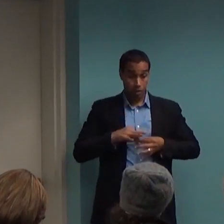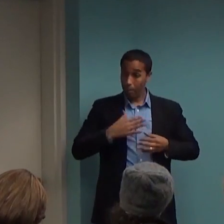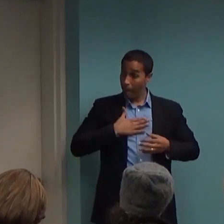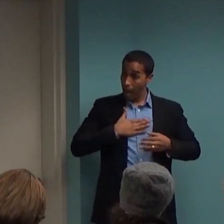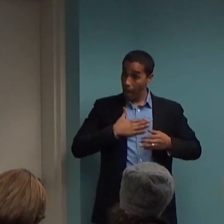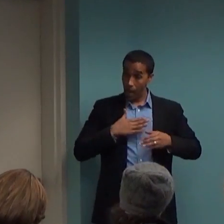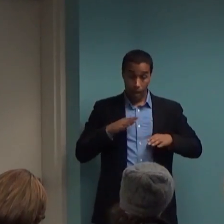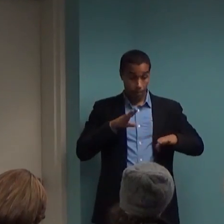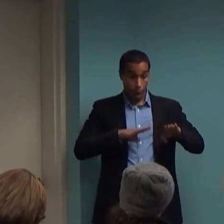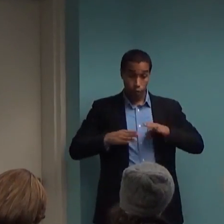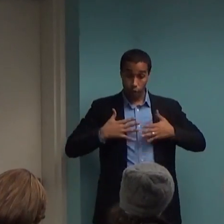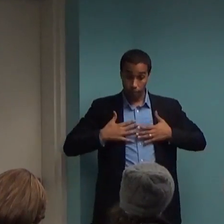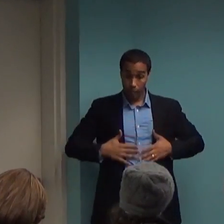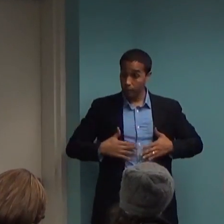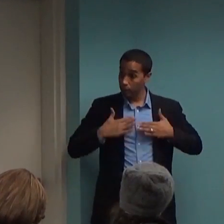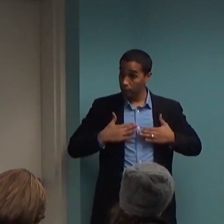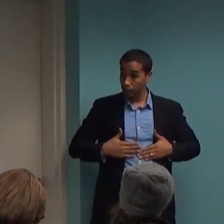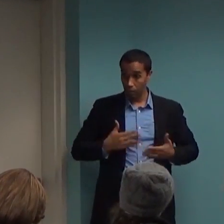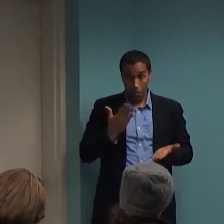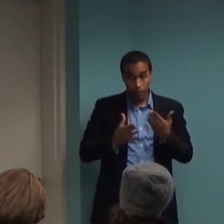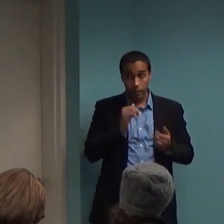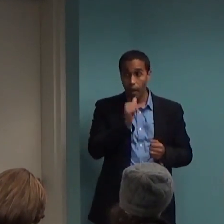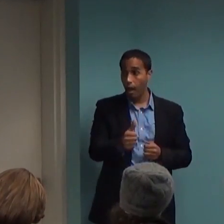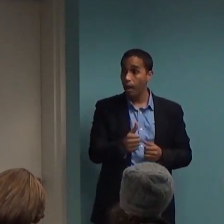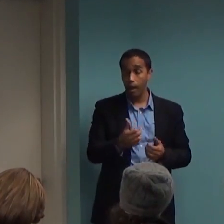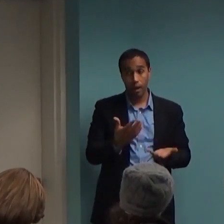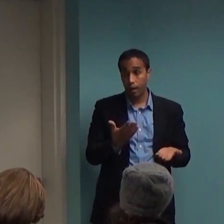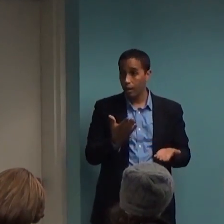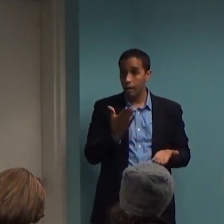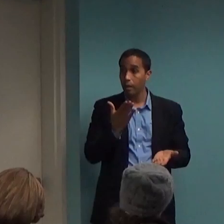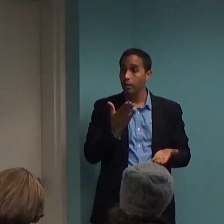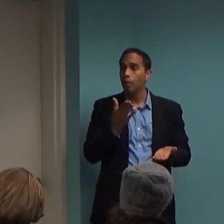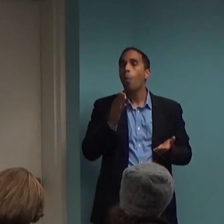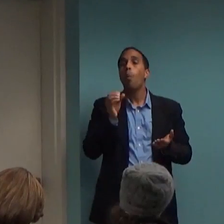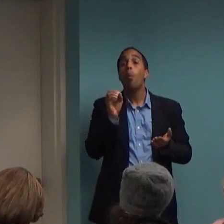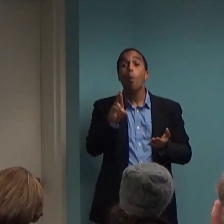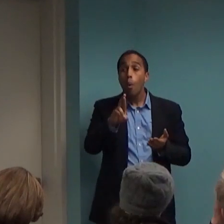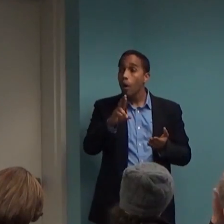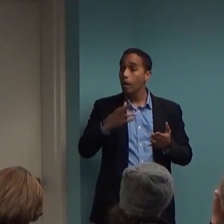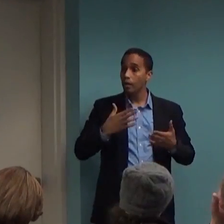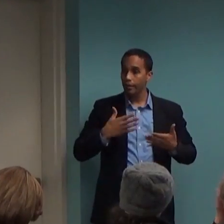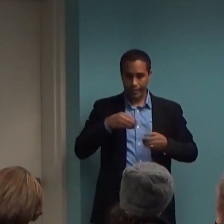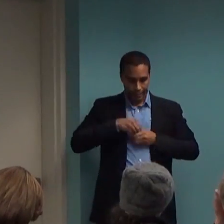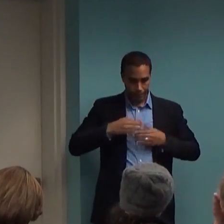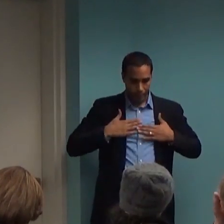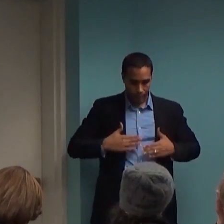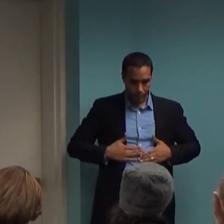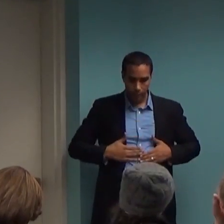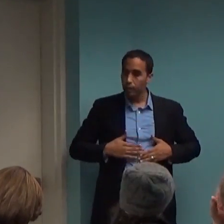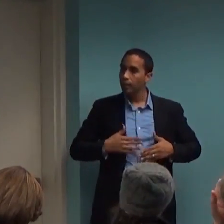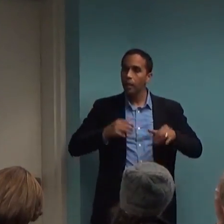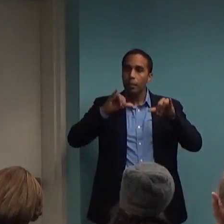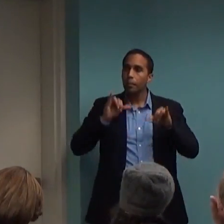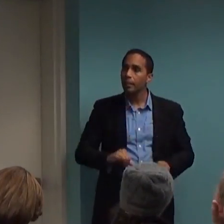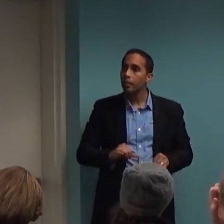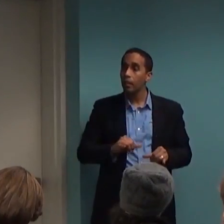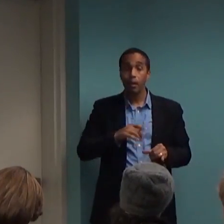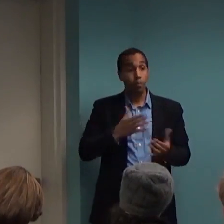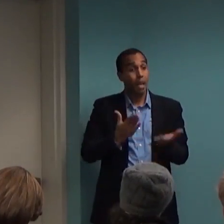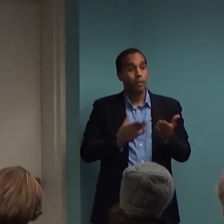Or, even if it is biological, maybe there are things that could be done without medication anyway because of all the biological problems that we